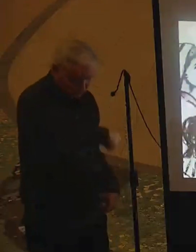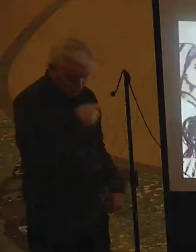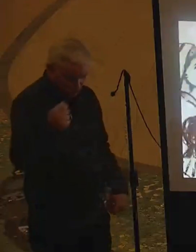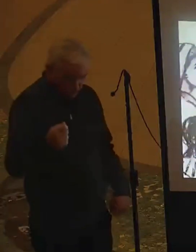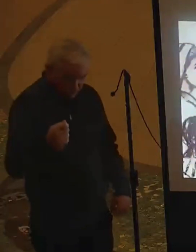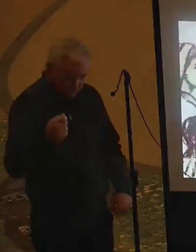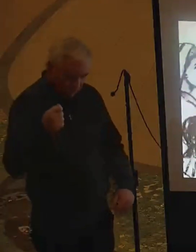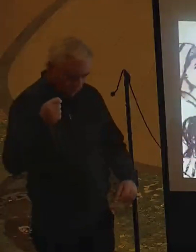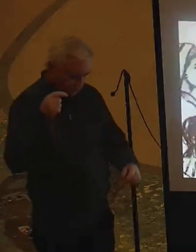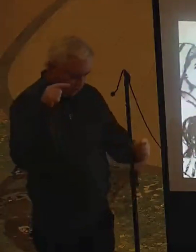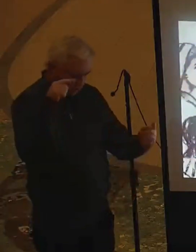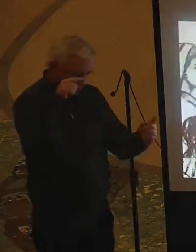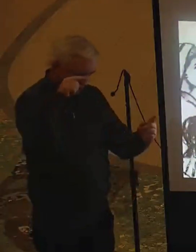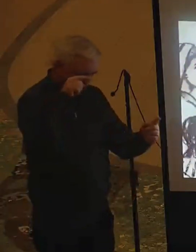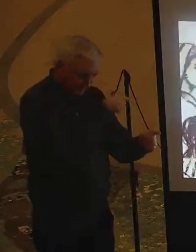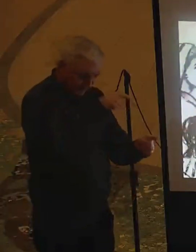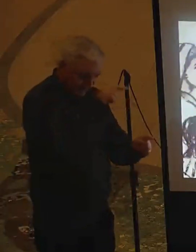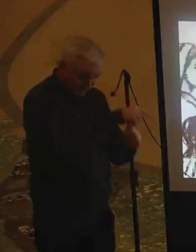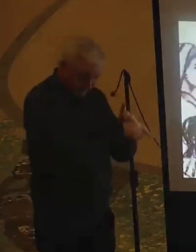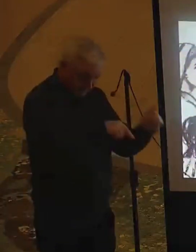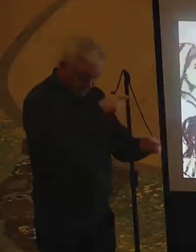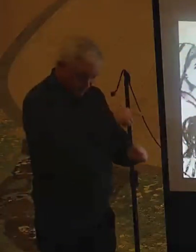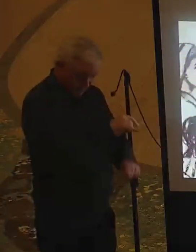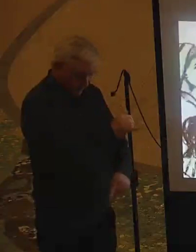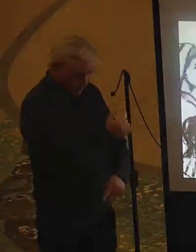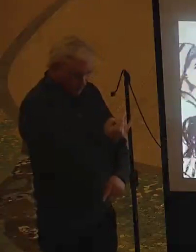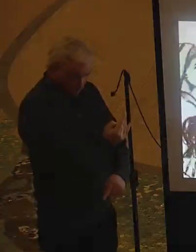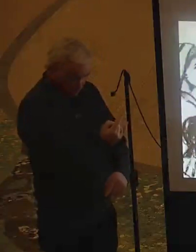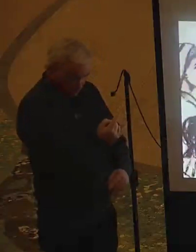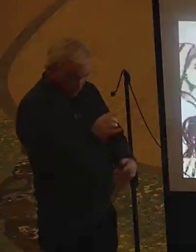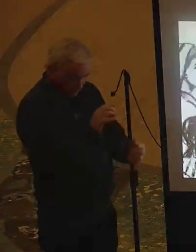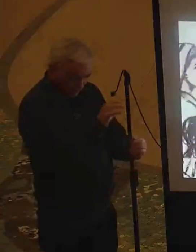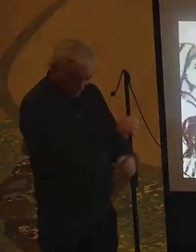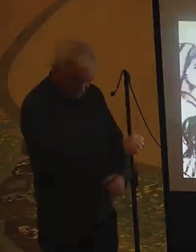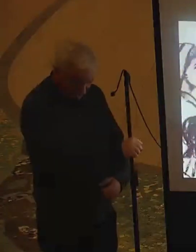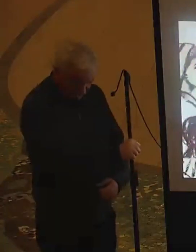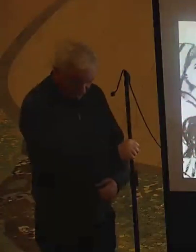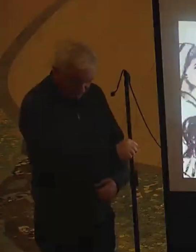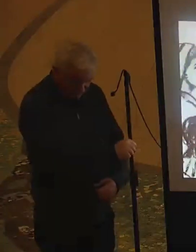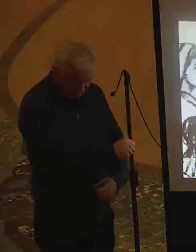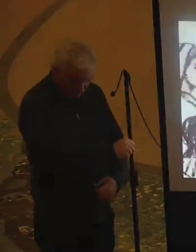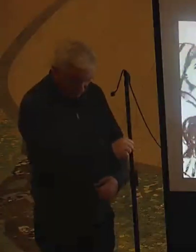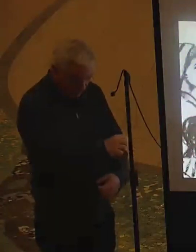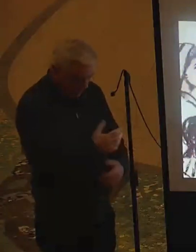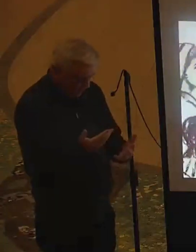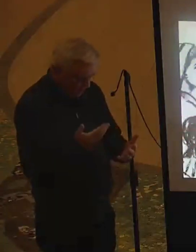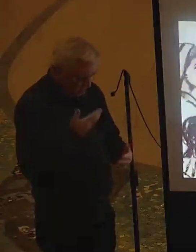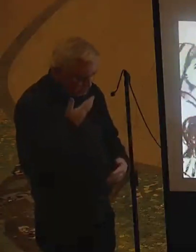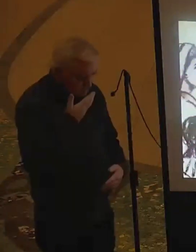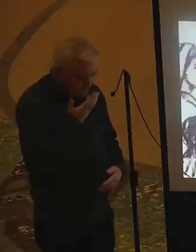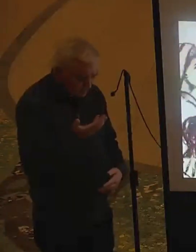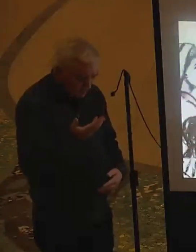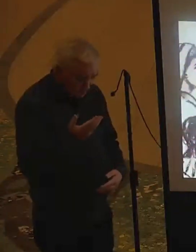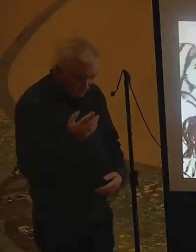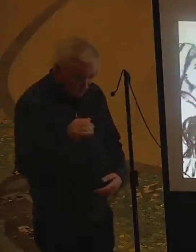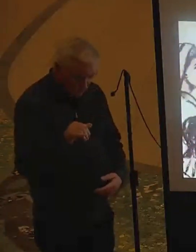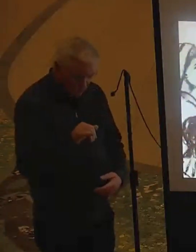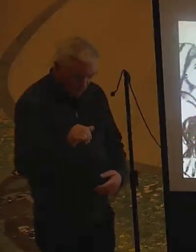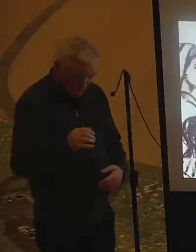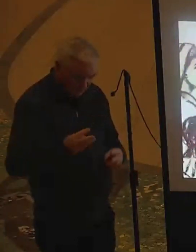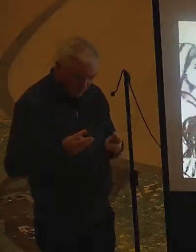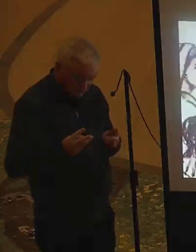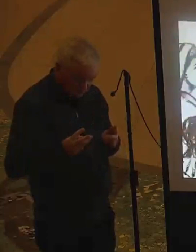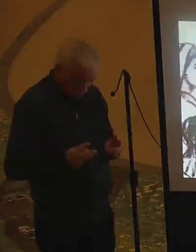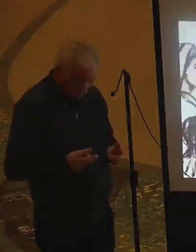swords to attack anyone they found. Didn't matter